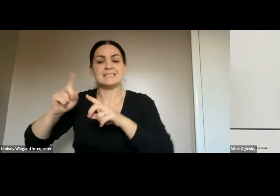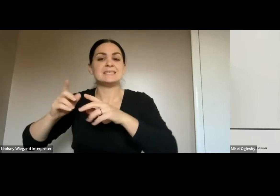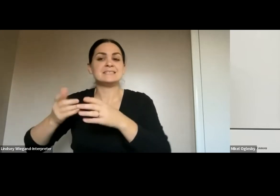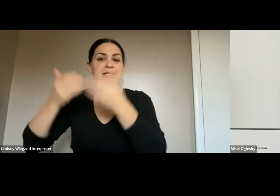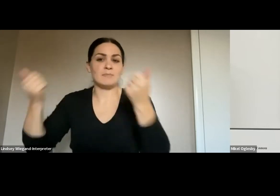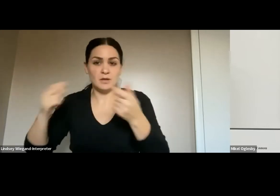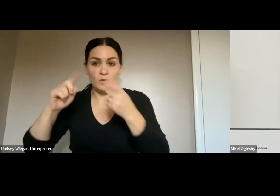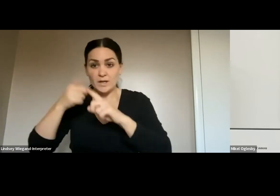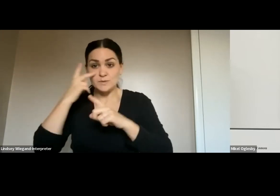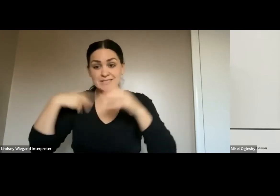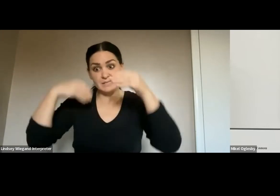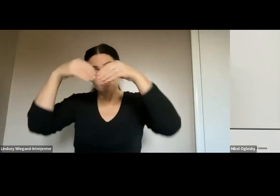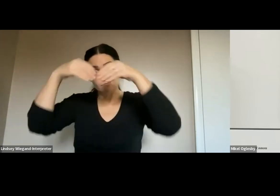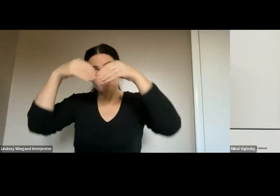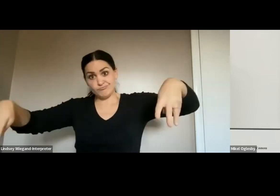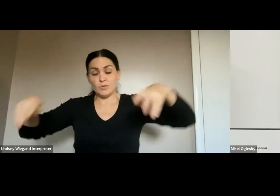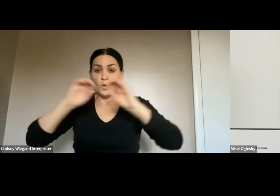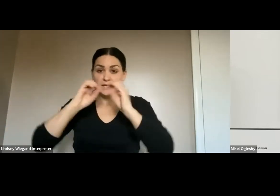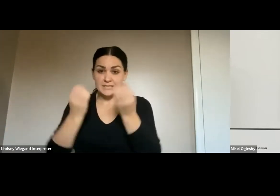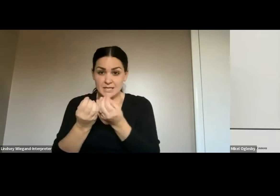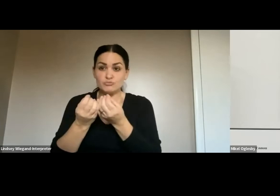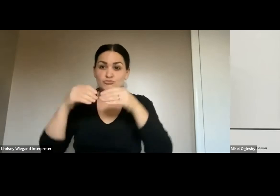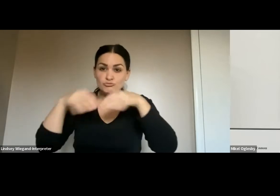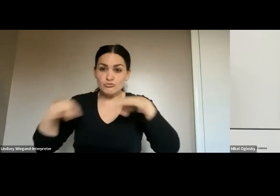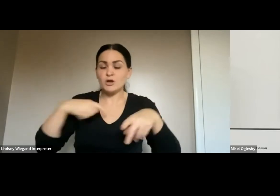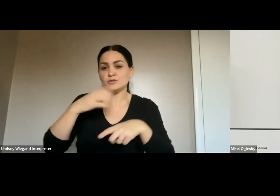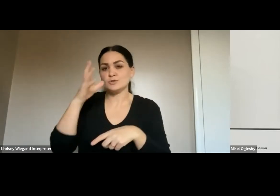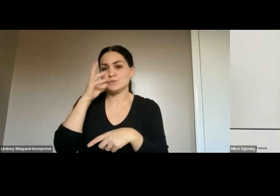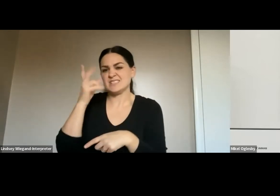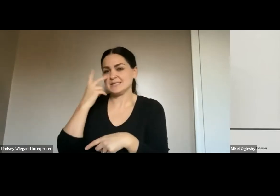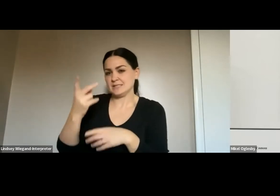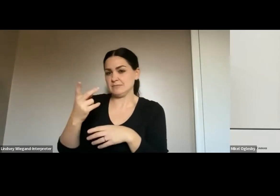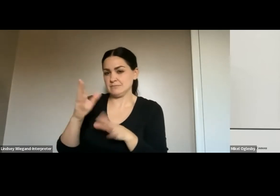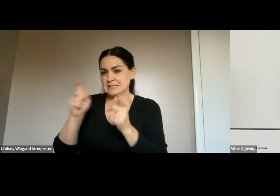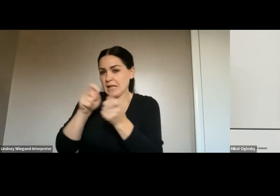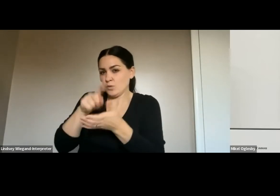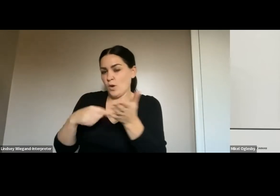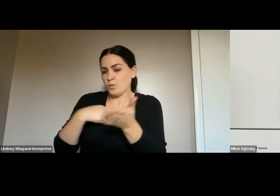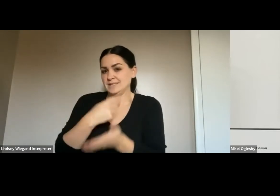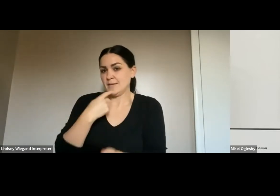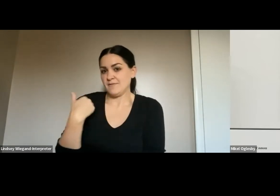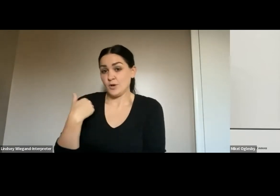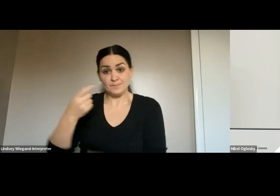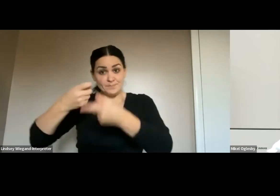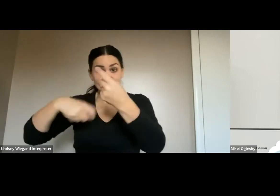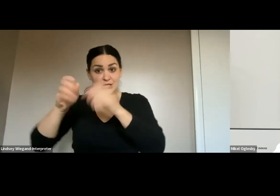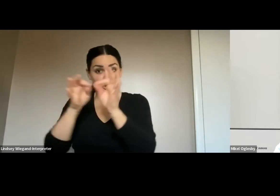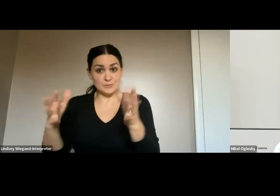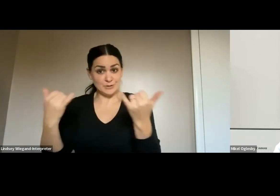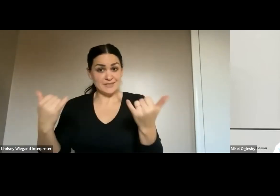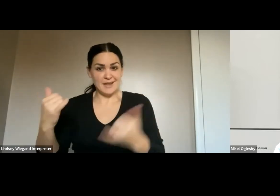I compare them, you'll see that we did exactly what we said we would do. Okay. And the other thing is, um,